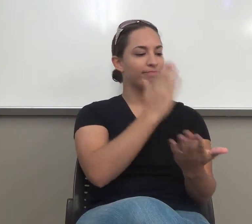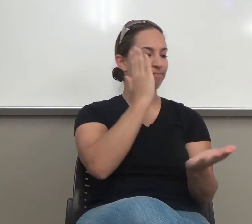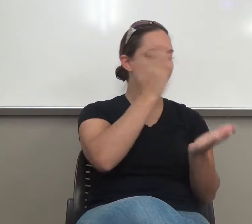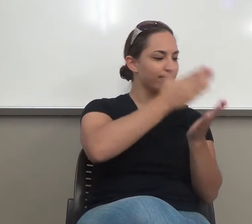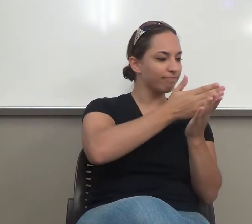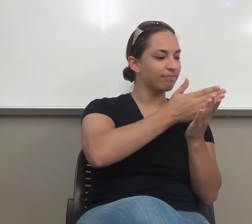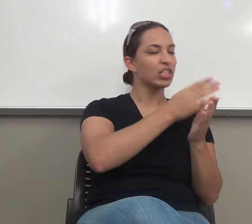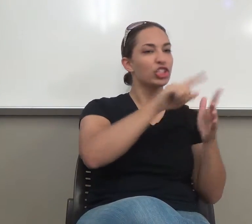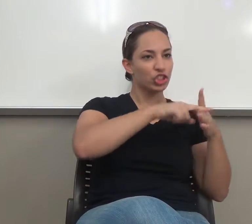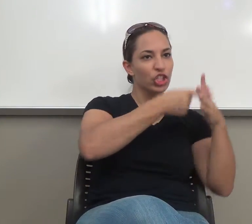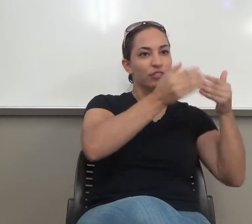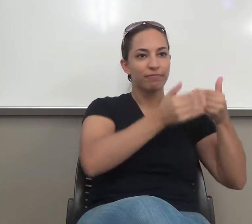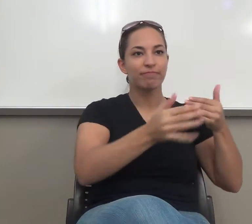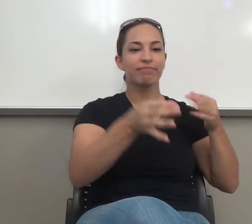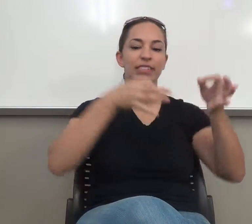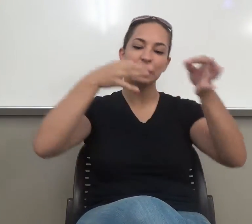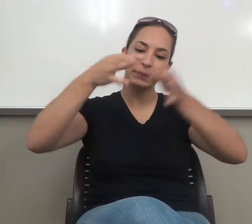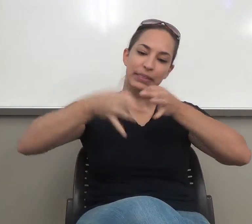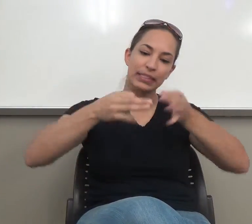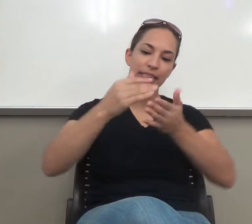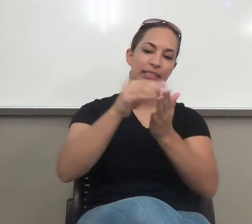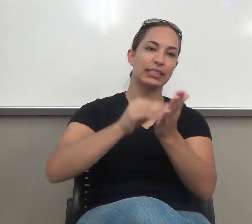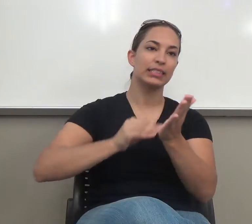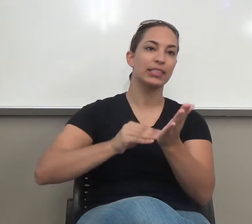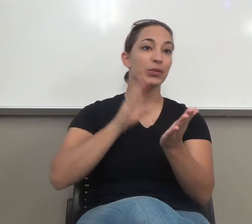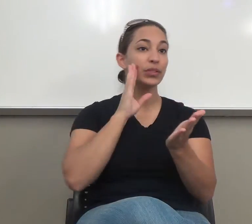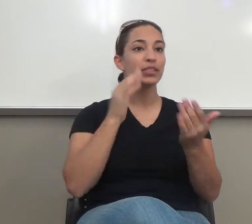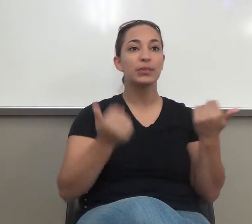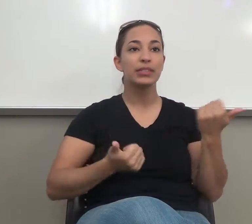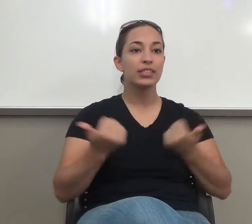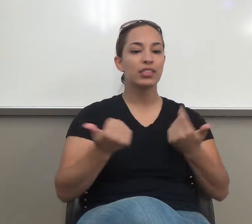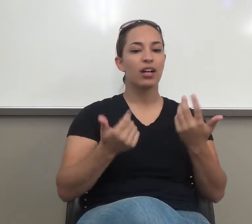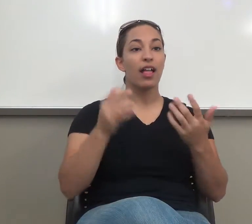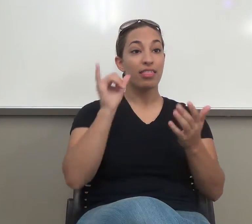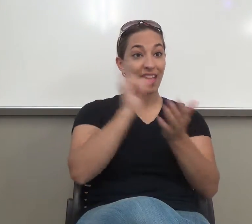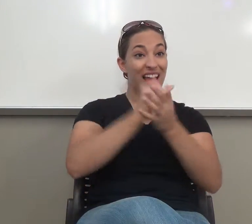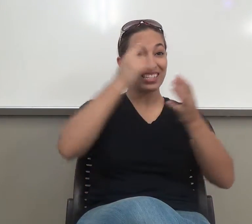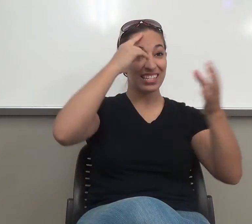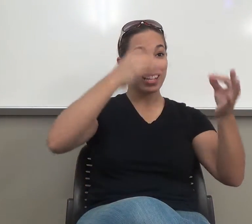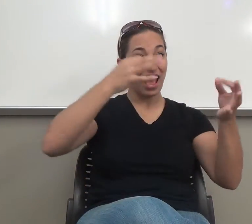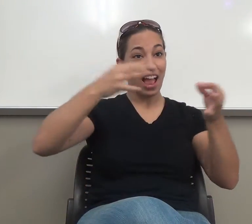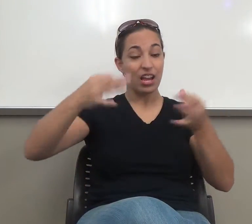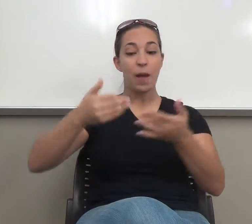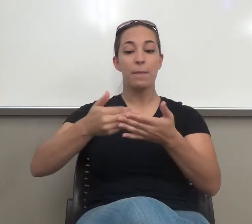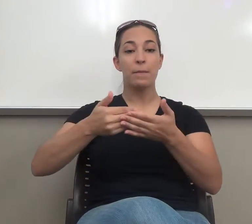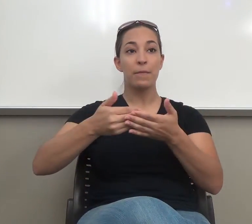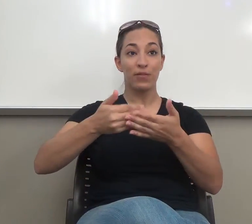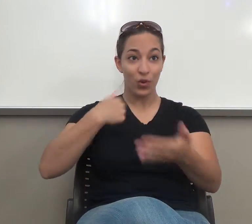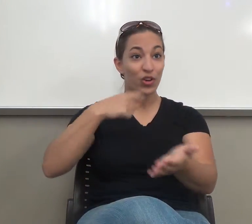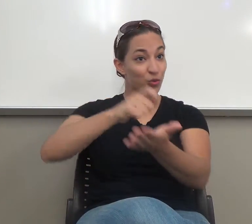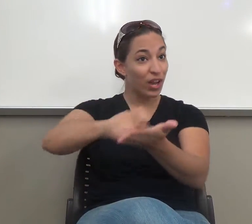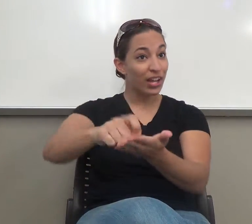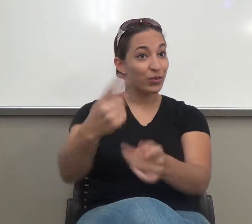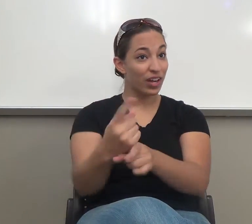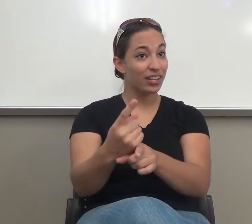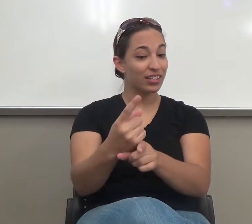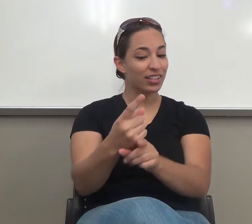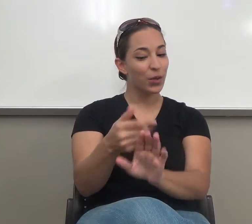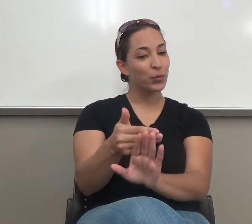that you guys had to make about this book before you put that hand in there. Okay? Even though you don't realize